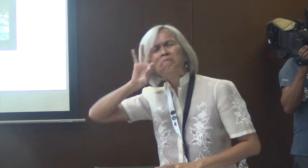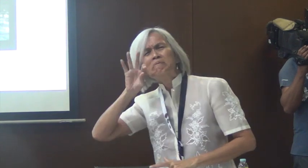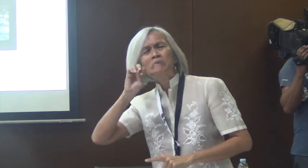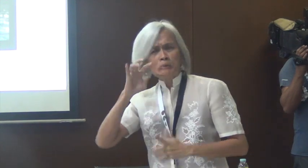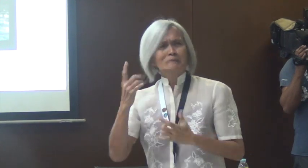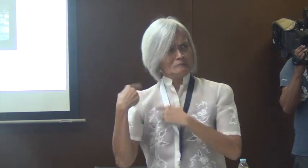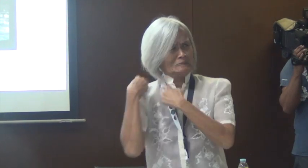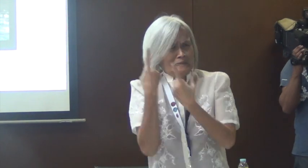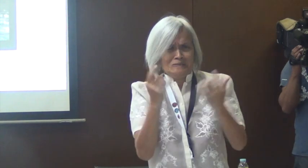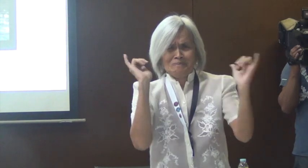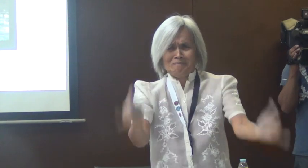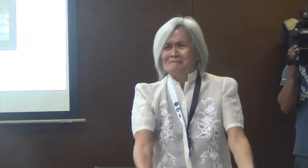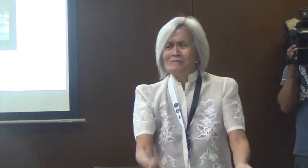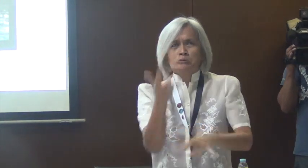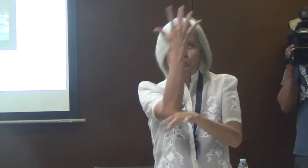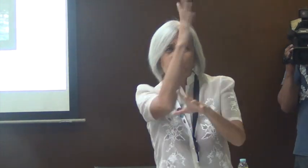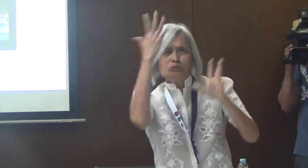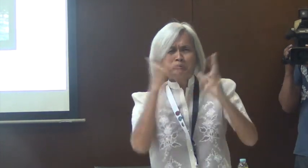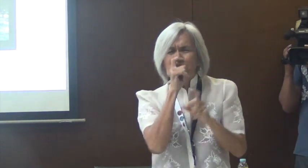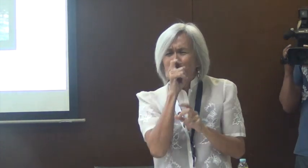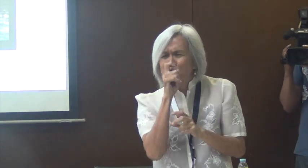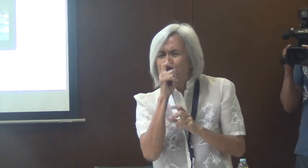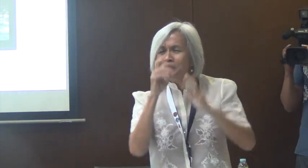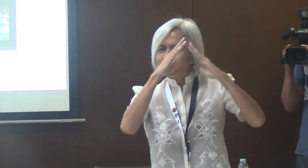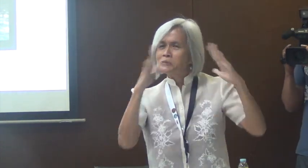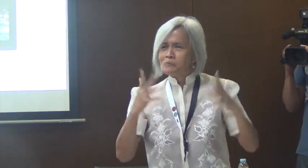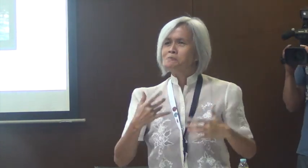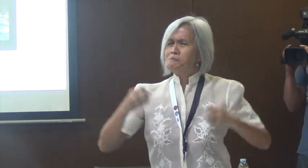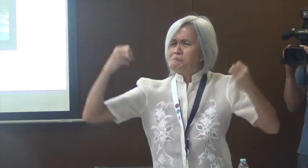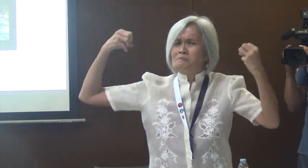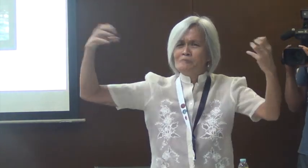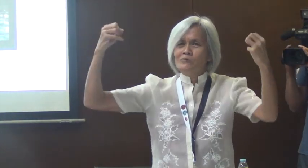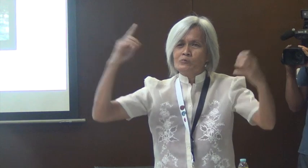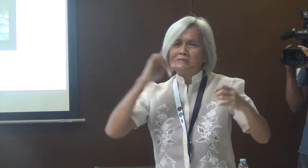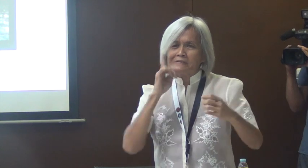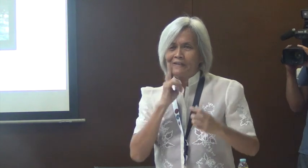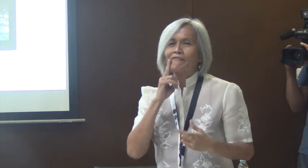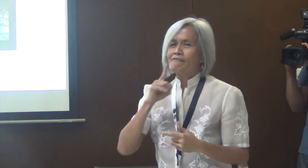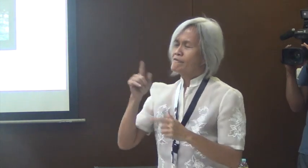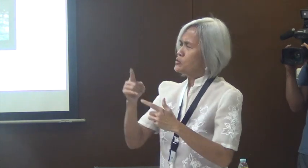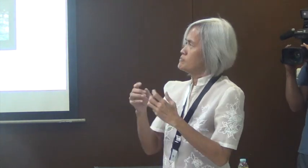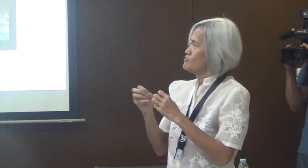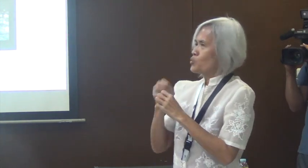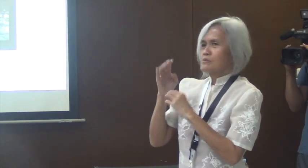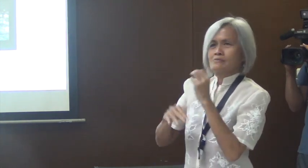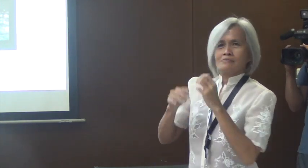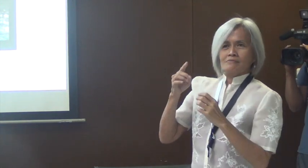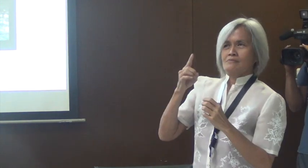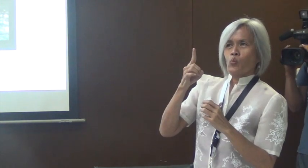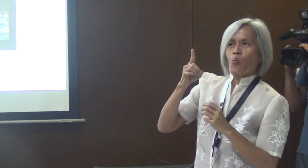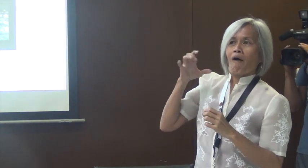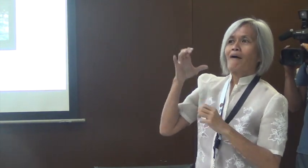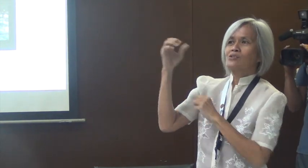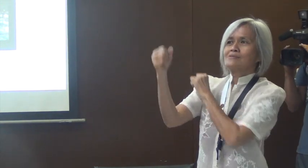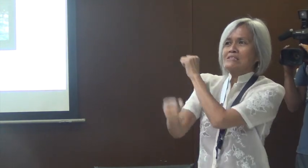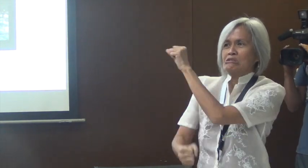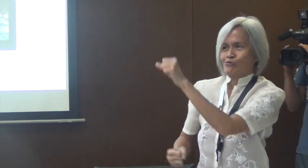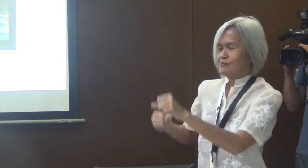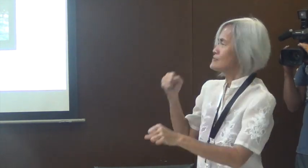And this photo, you see those trees still there in the premises of the school.